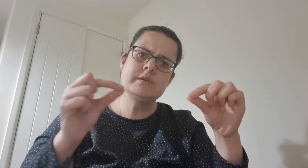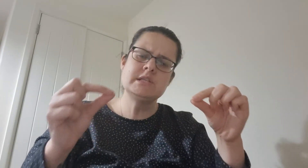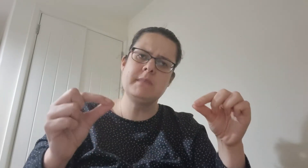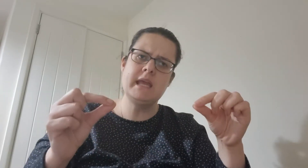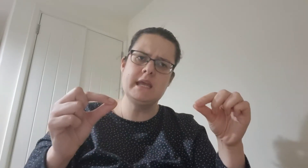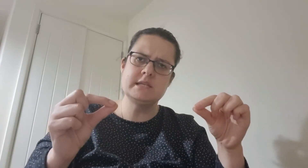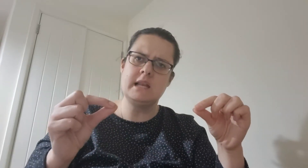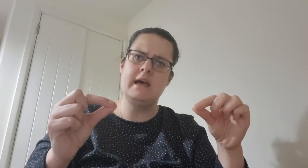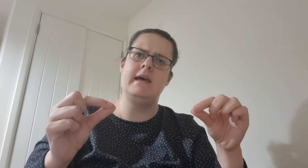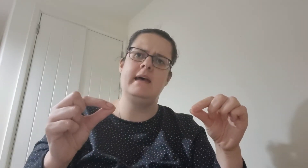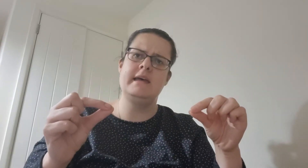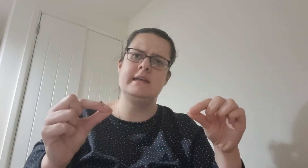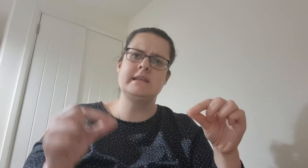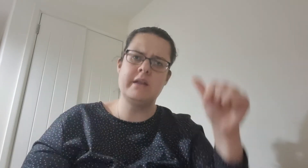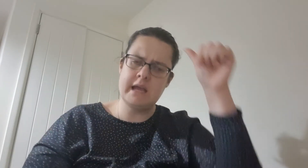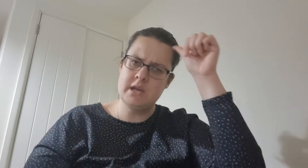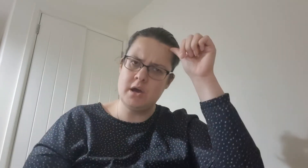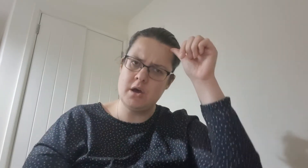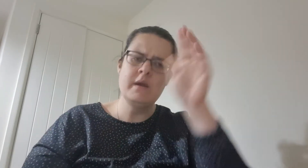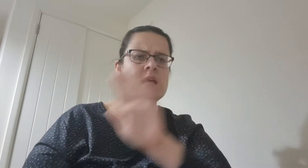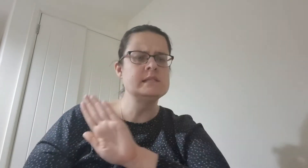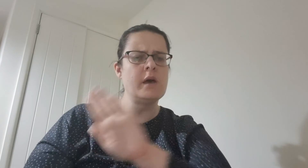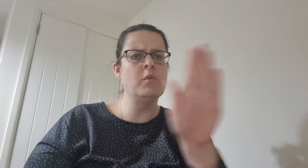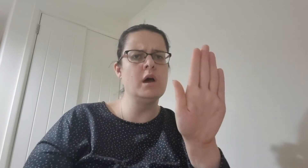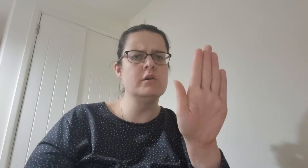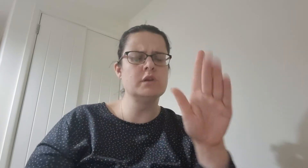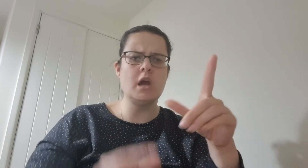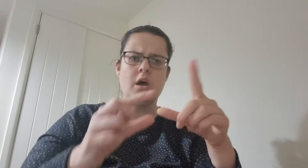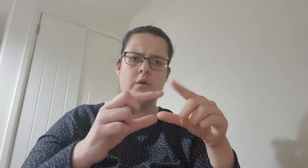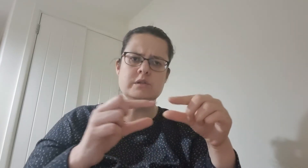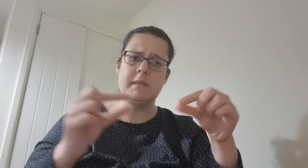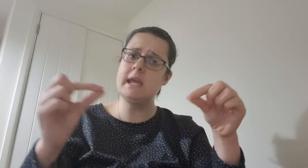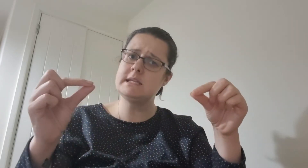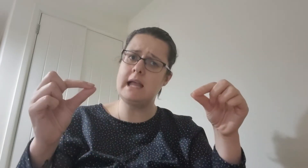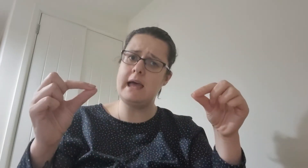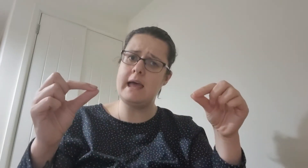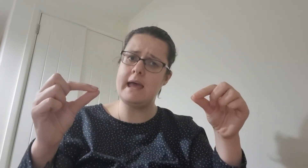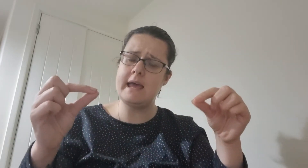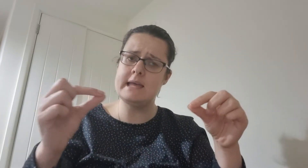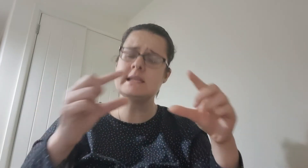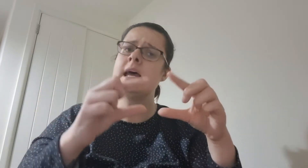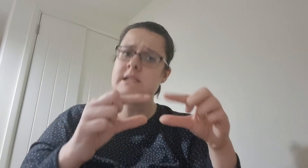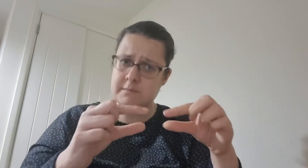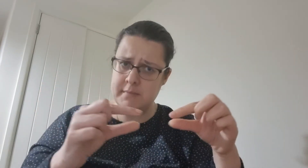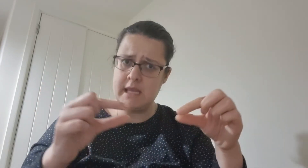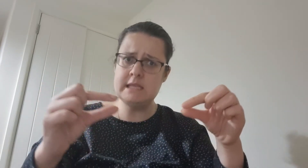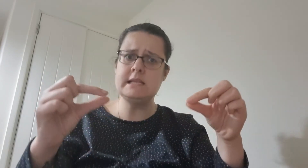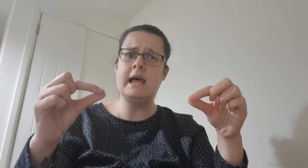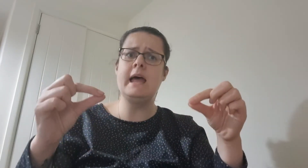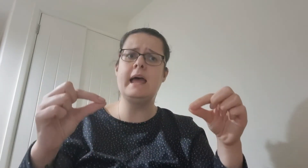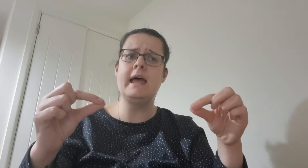speechless All I know is I won't go speechless Speechless I